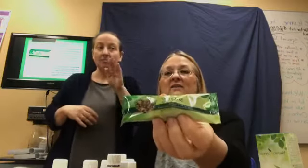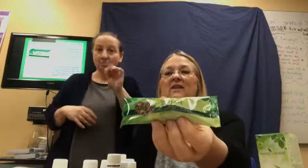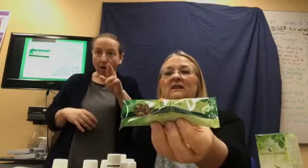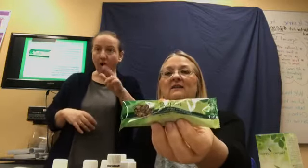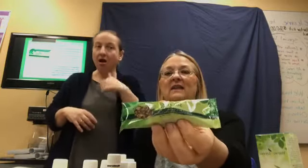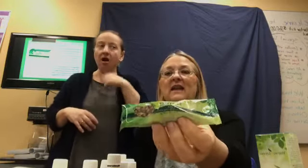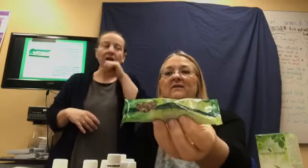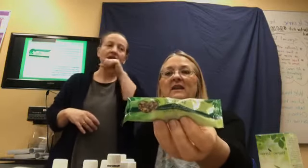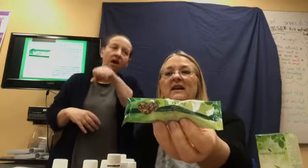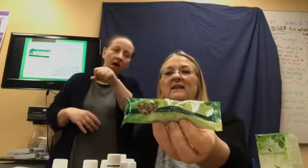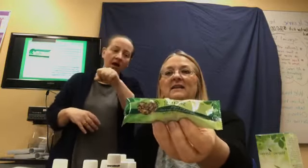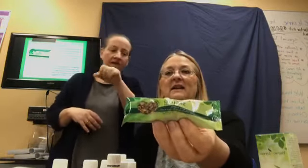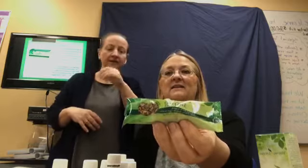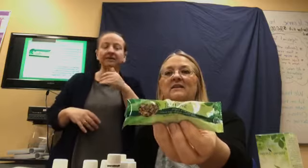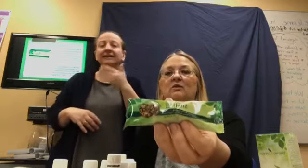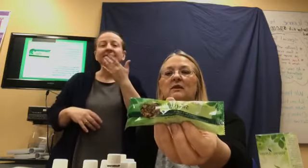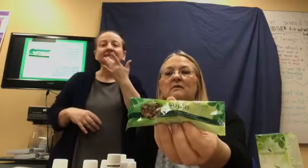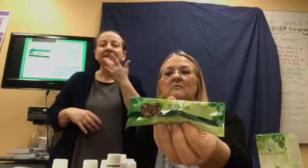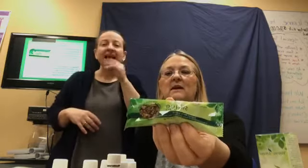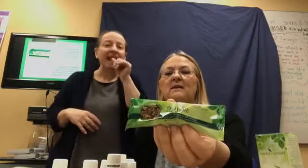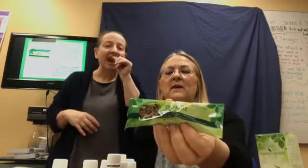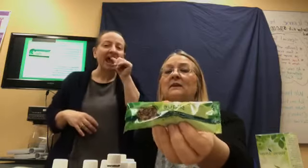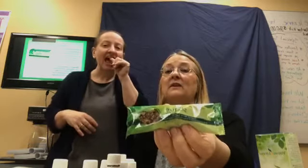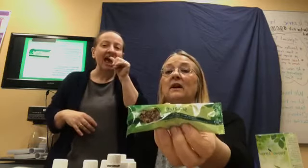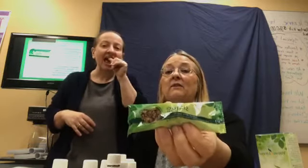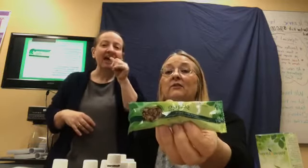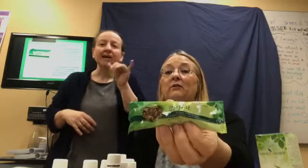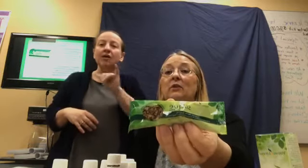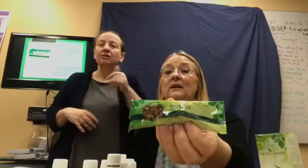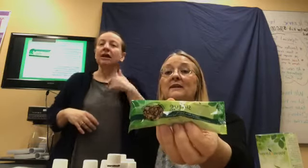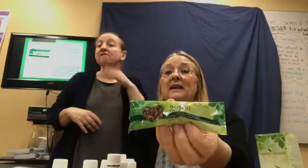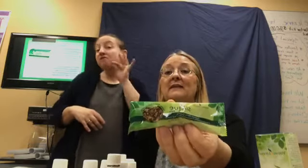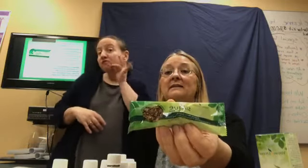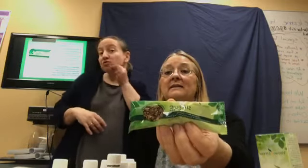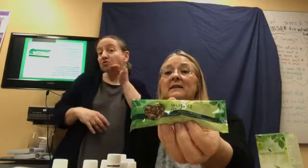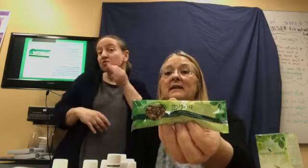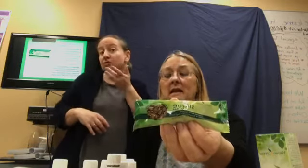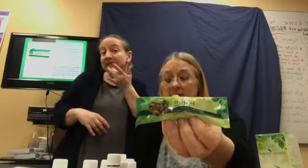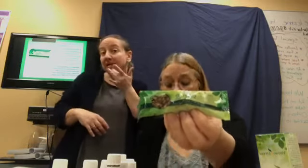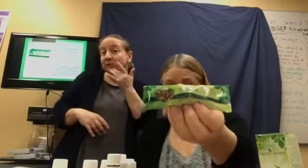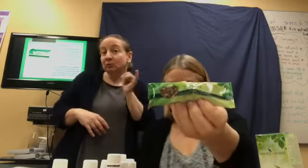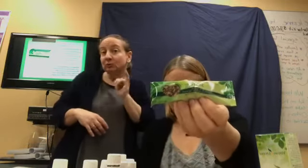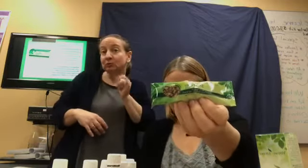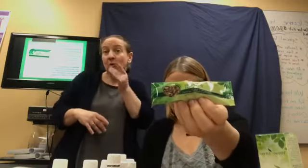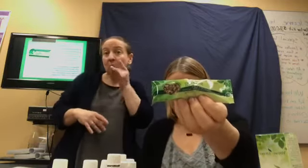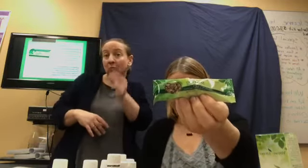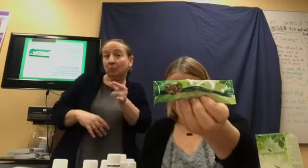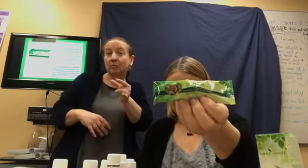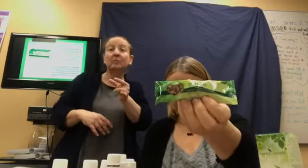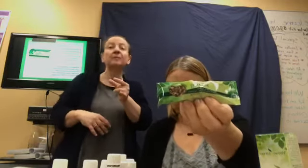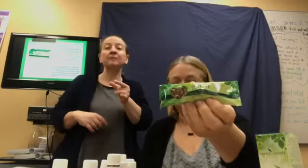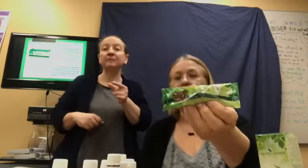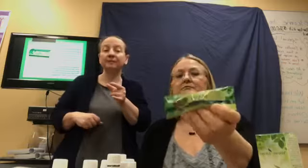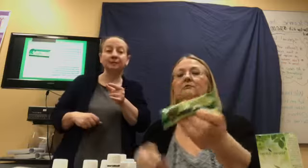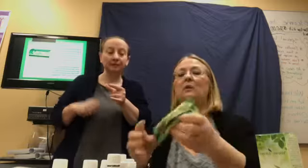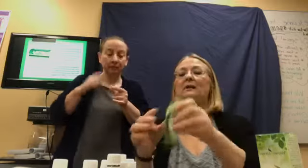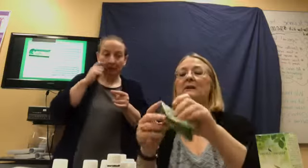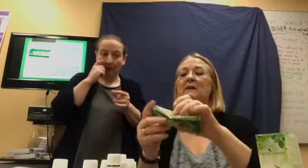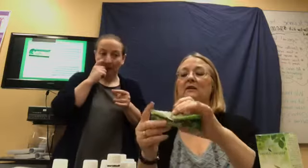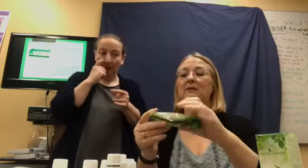these. They have a nutty taste to them. They also have a fruity taste. They have, uh, well, let me look